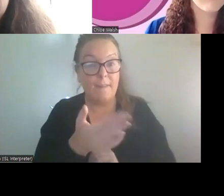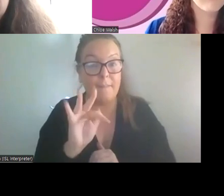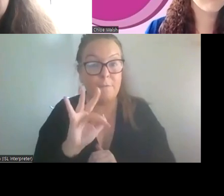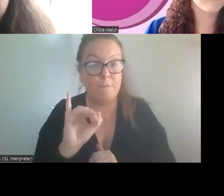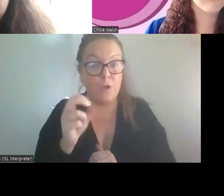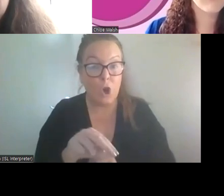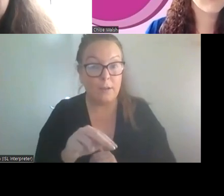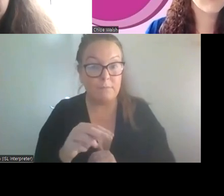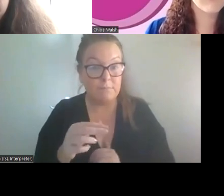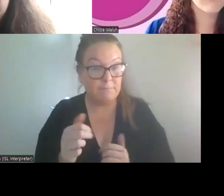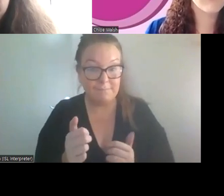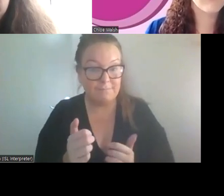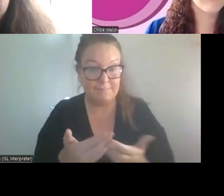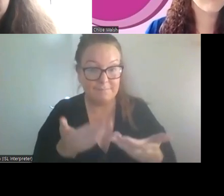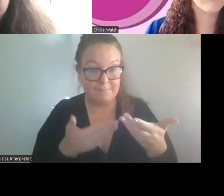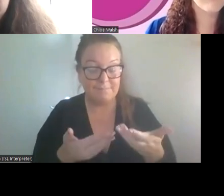Oh, yeah.